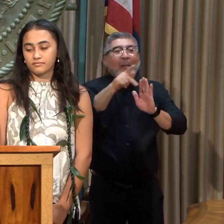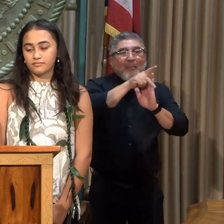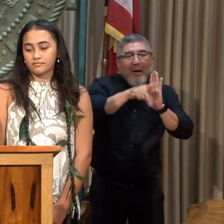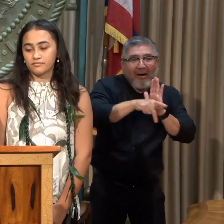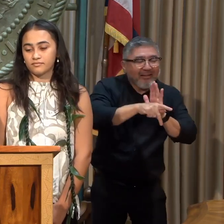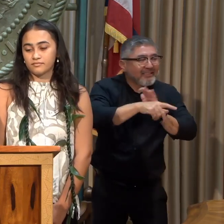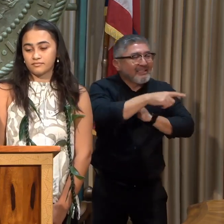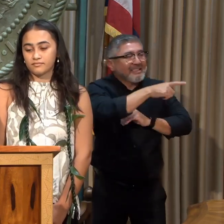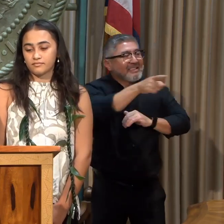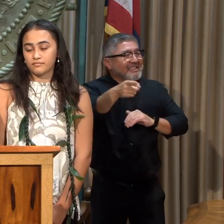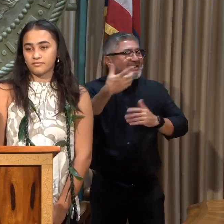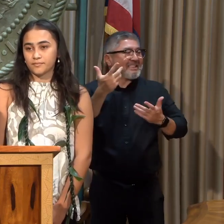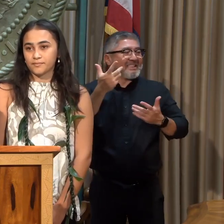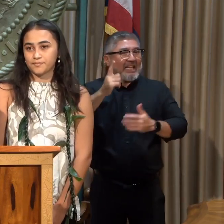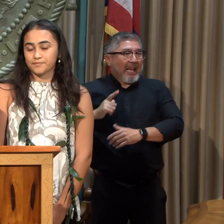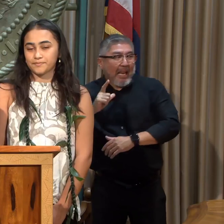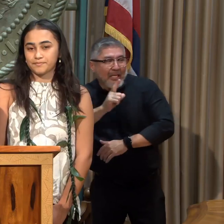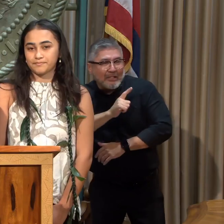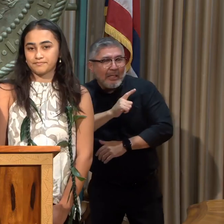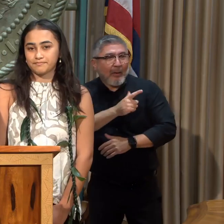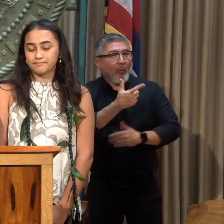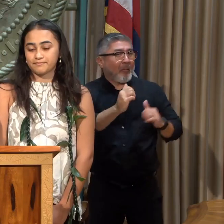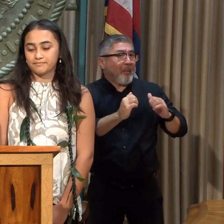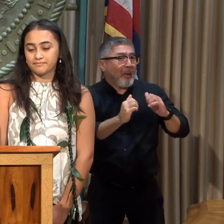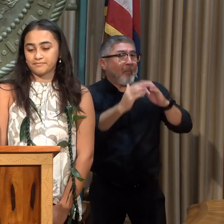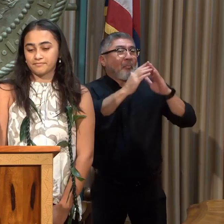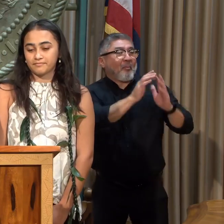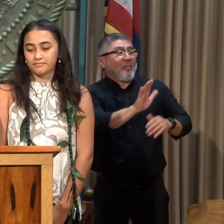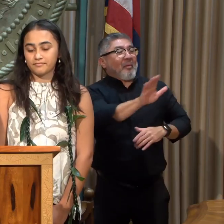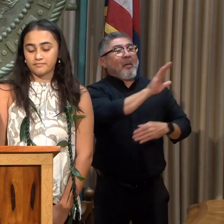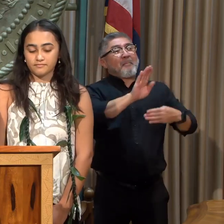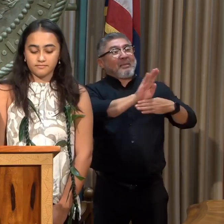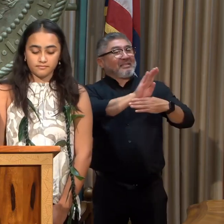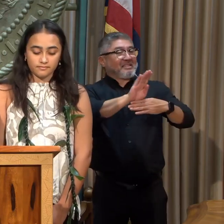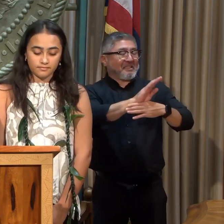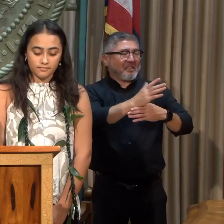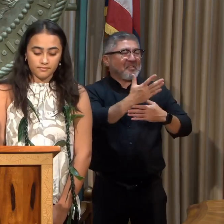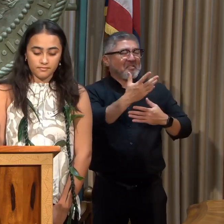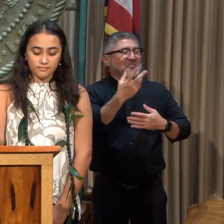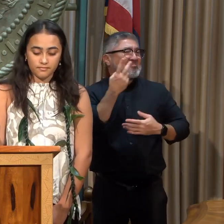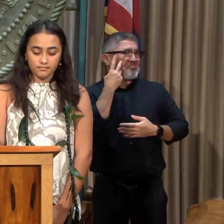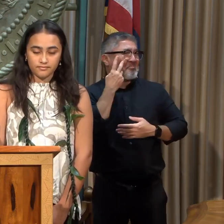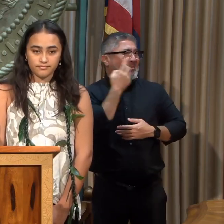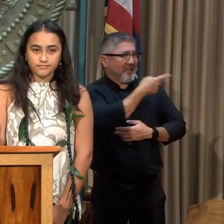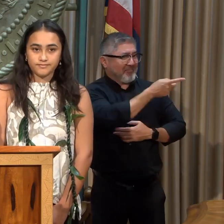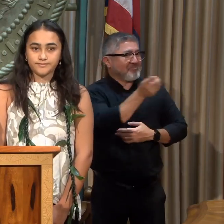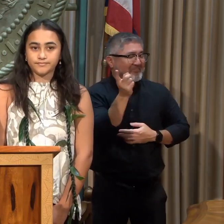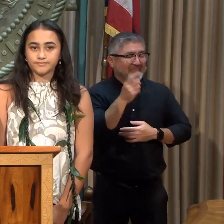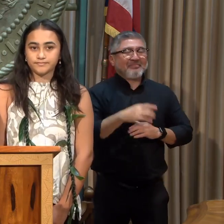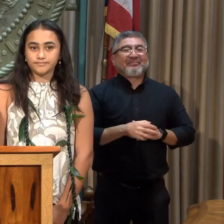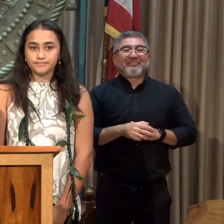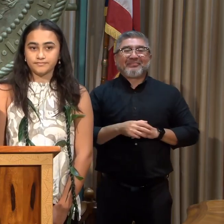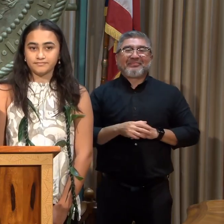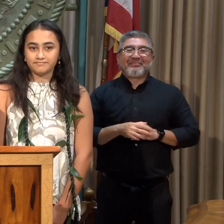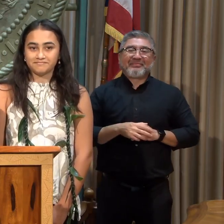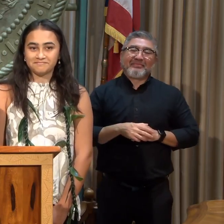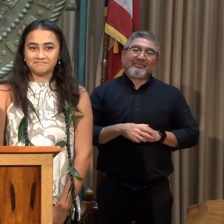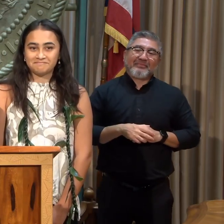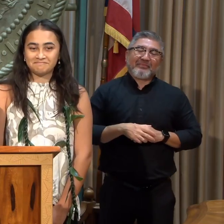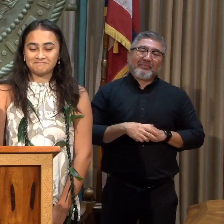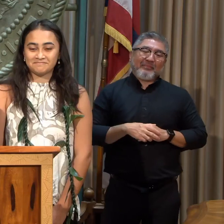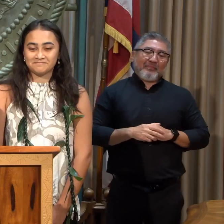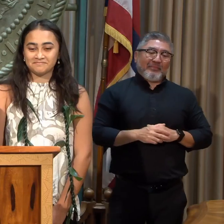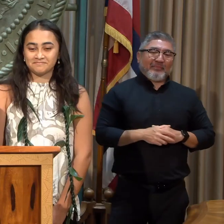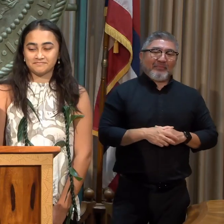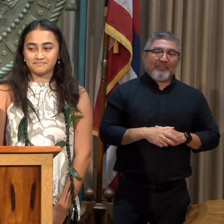starting their own companies. But I would also just comment that back when when